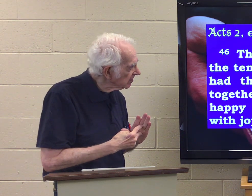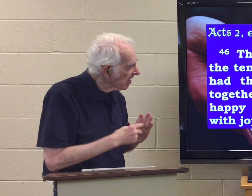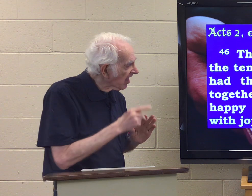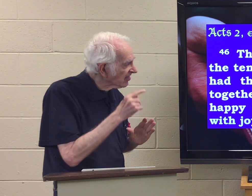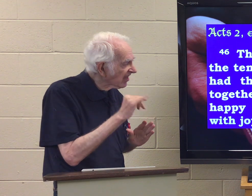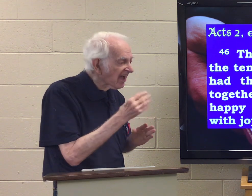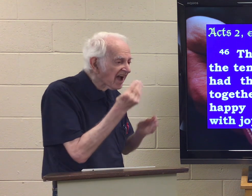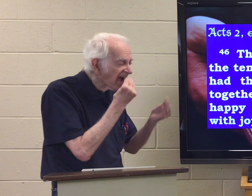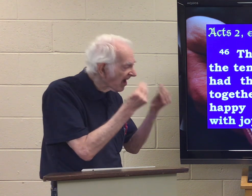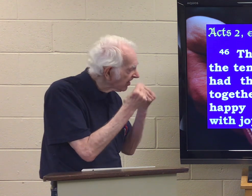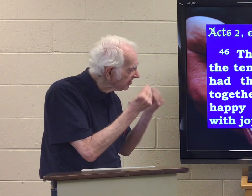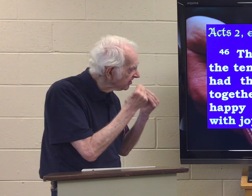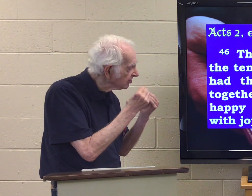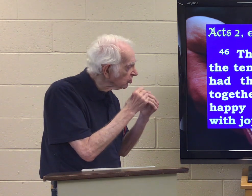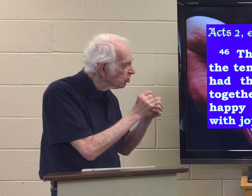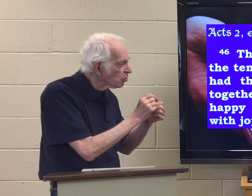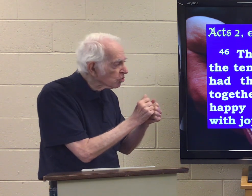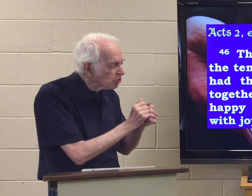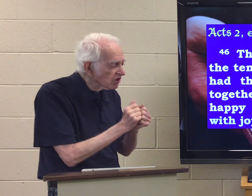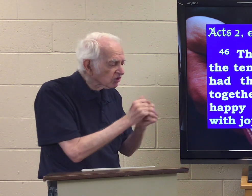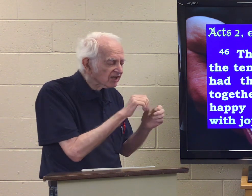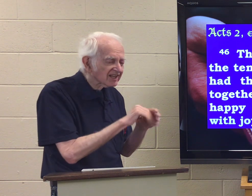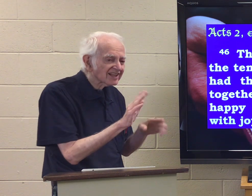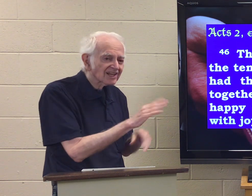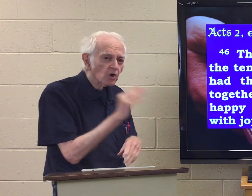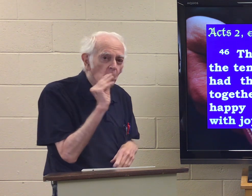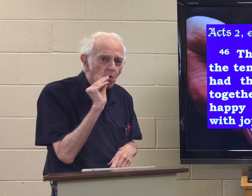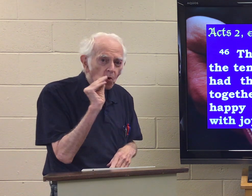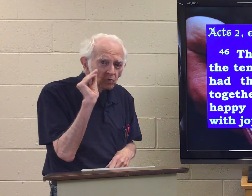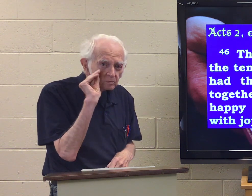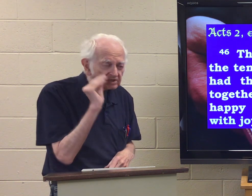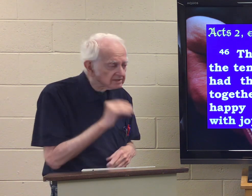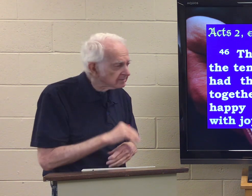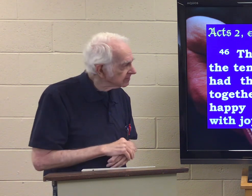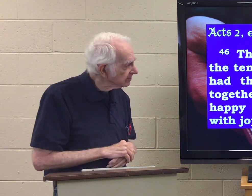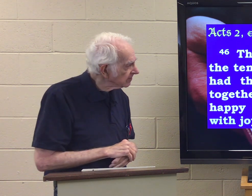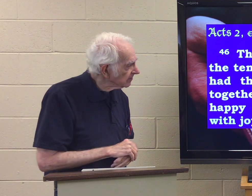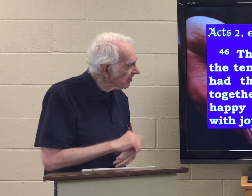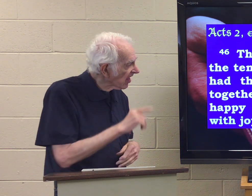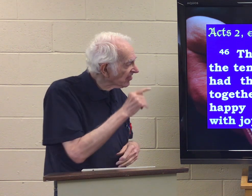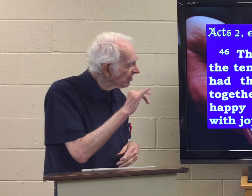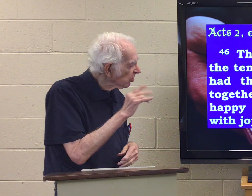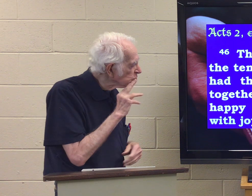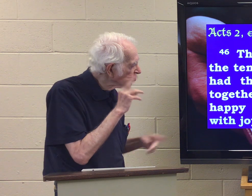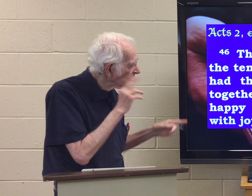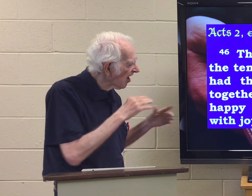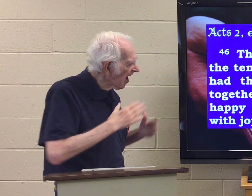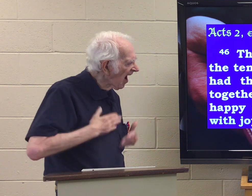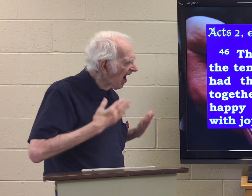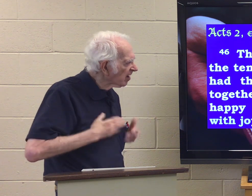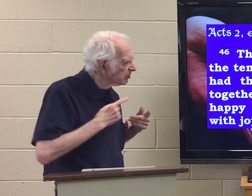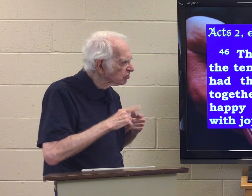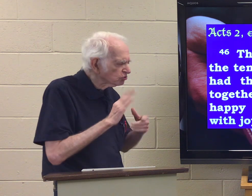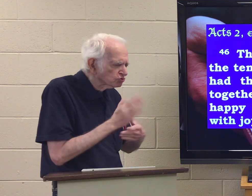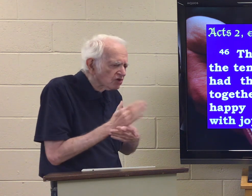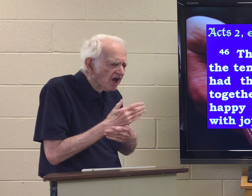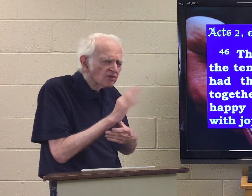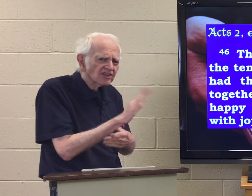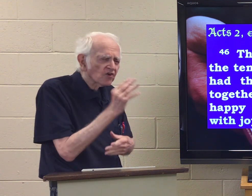They ate together in their homes. They were happy to share their